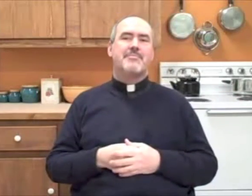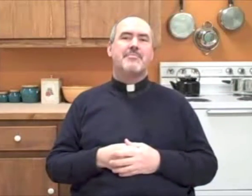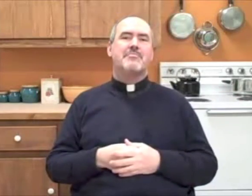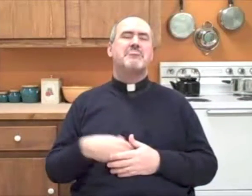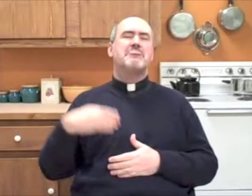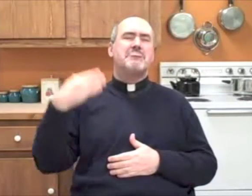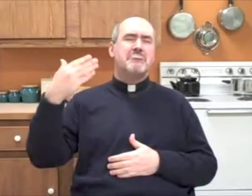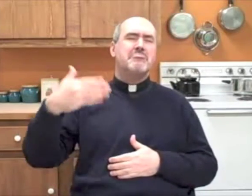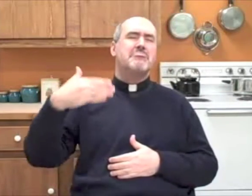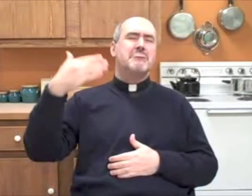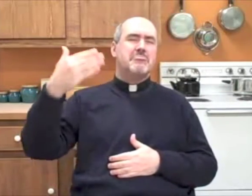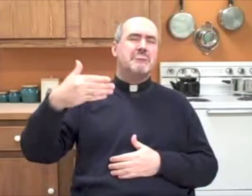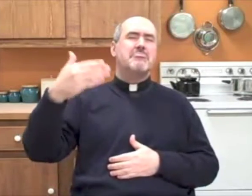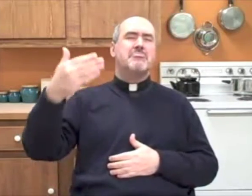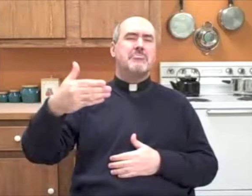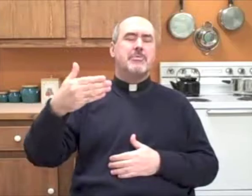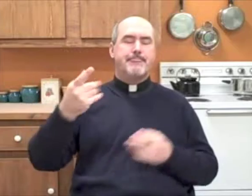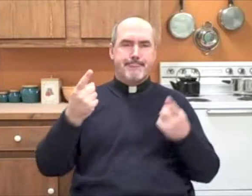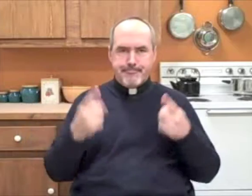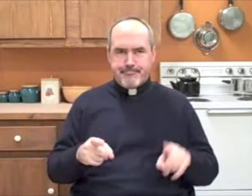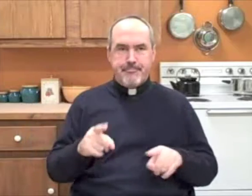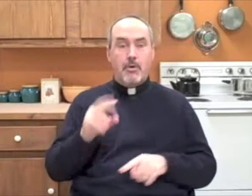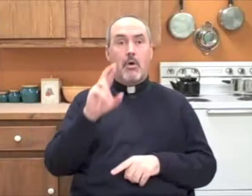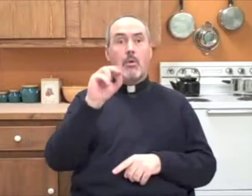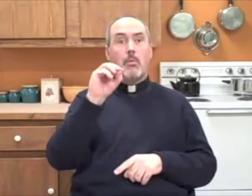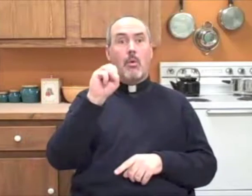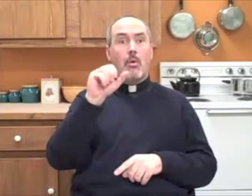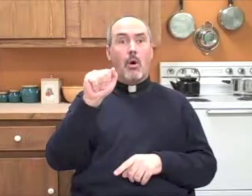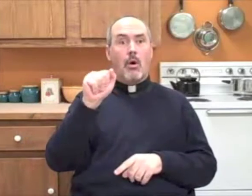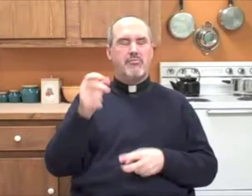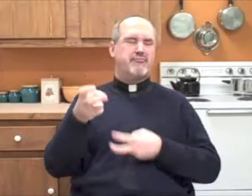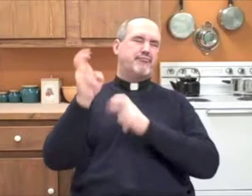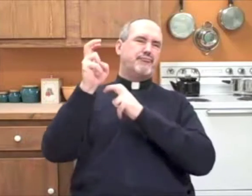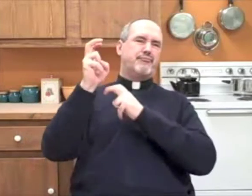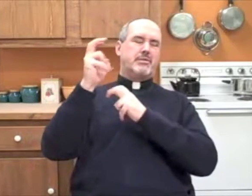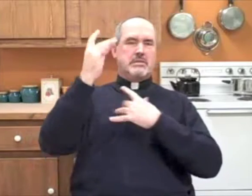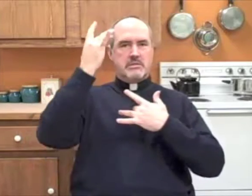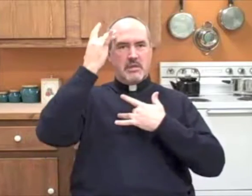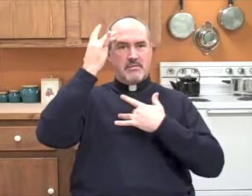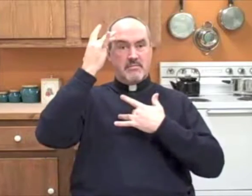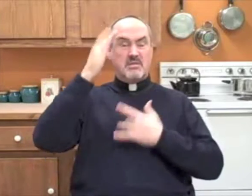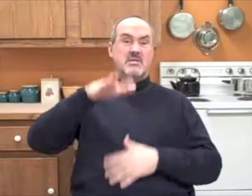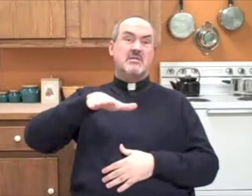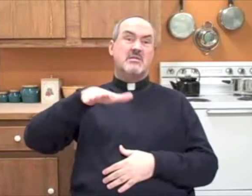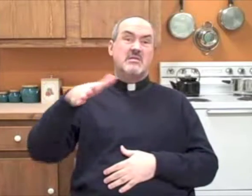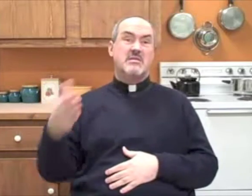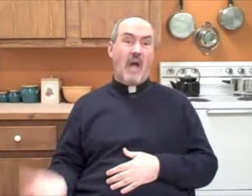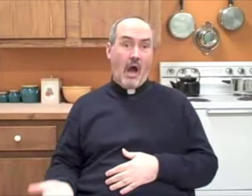of being persecuted a while later Rosa fell quite ill and actually died